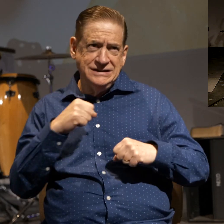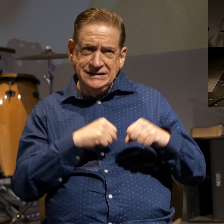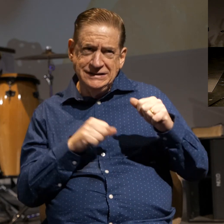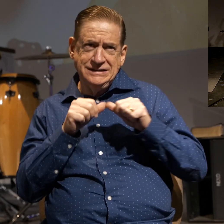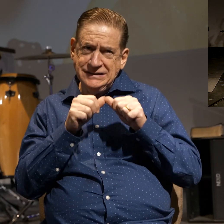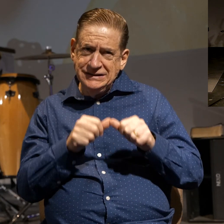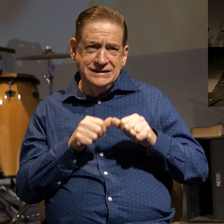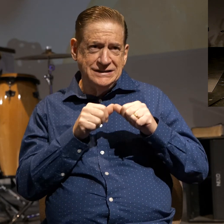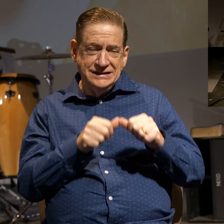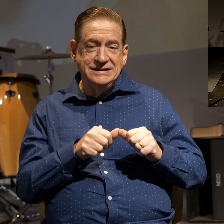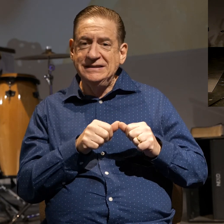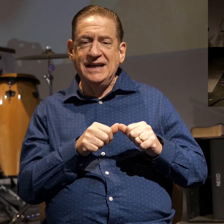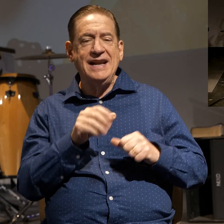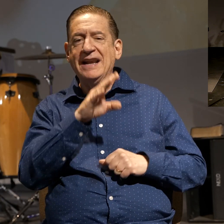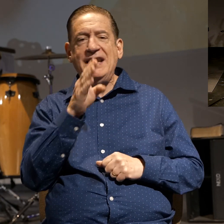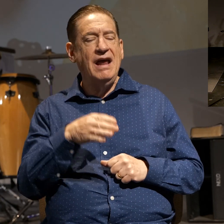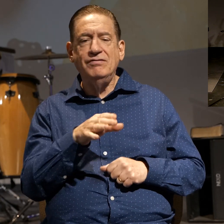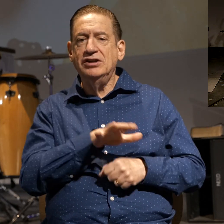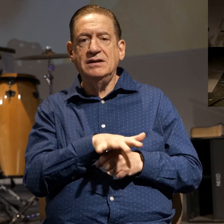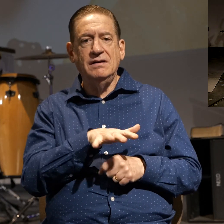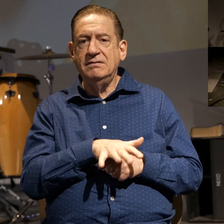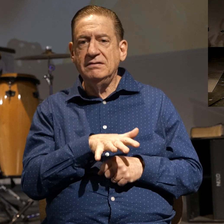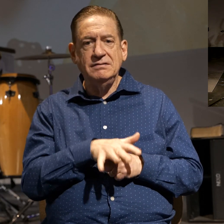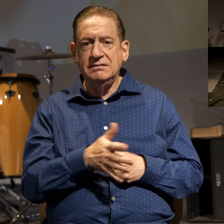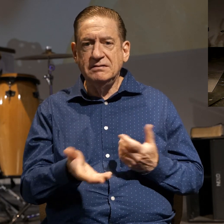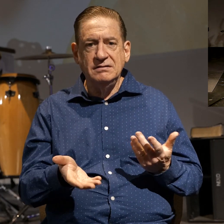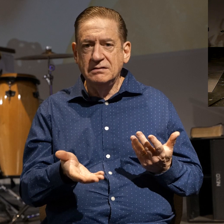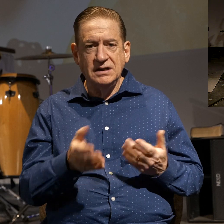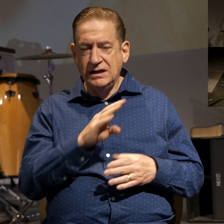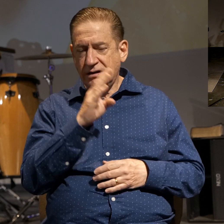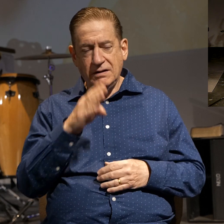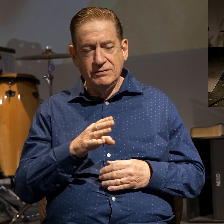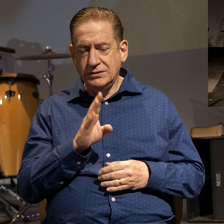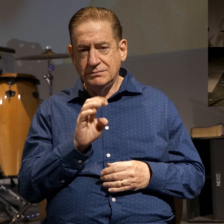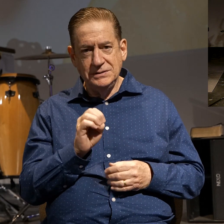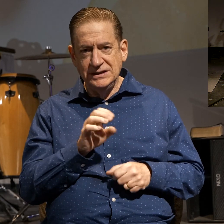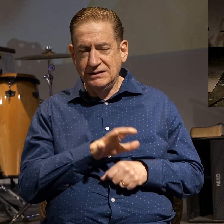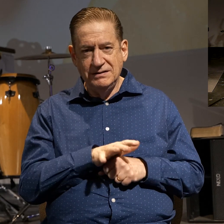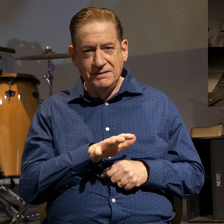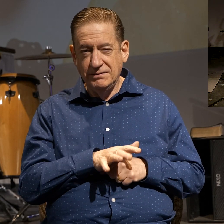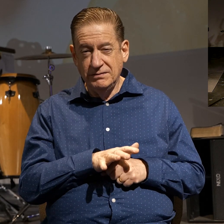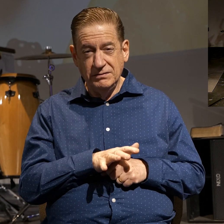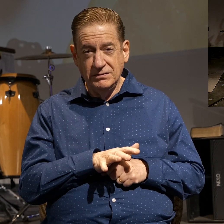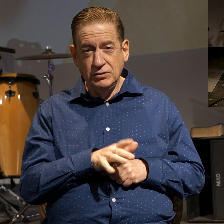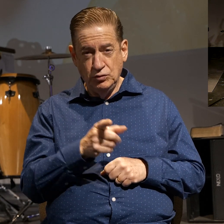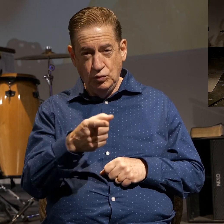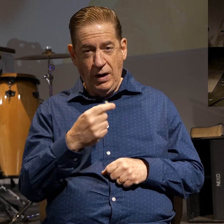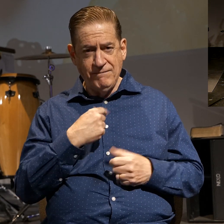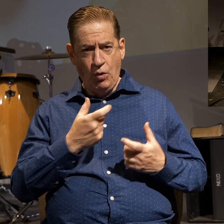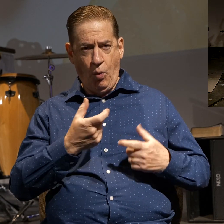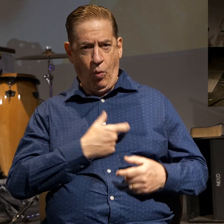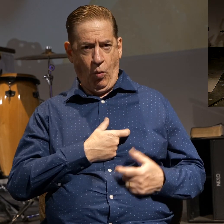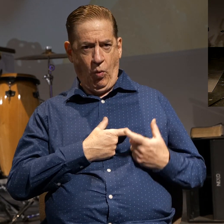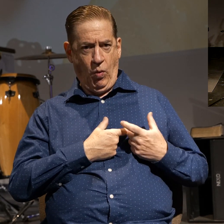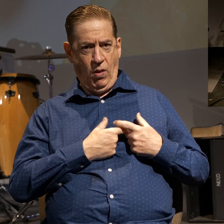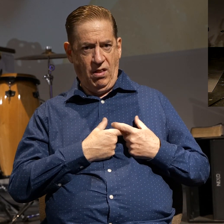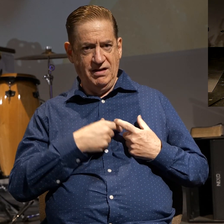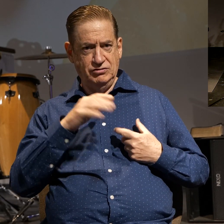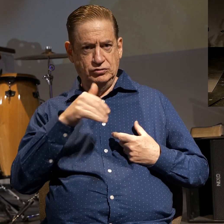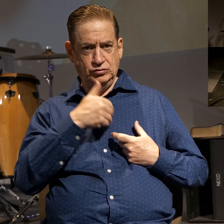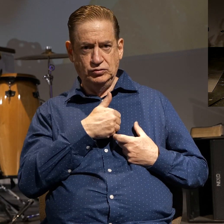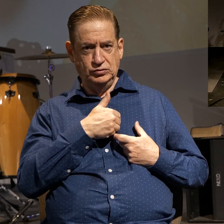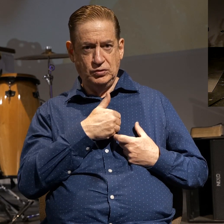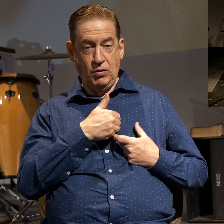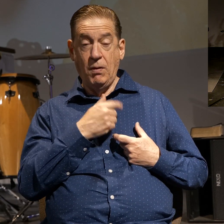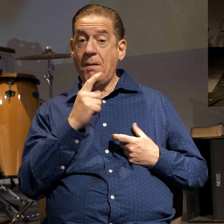You can never, there's never enough. It'll never be enough. You have a hole in your soul that